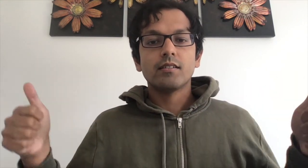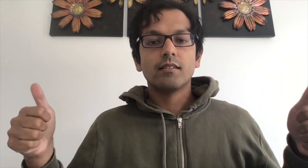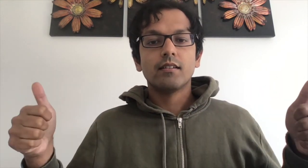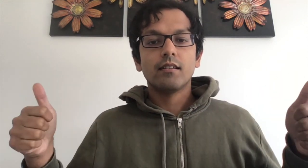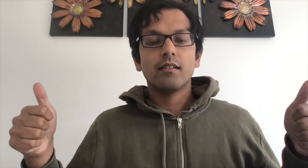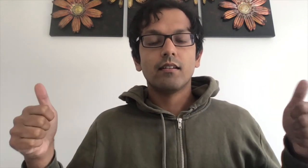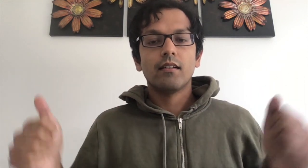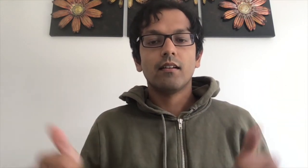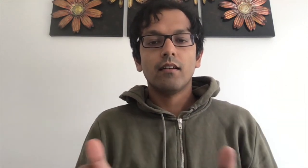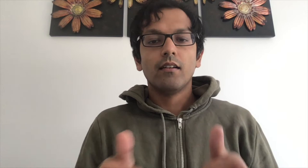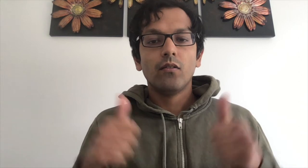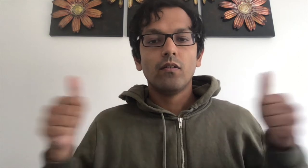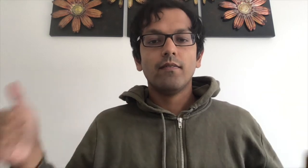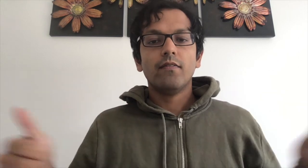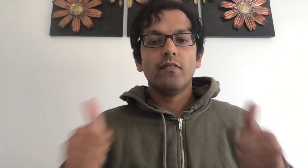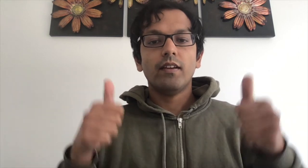finish.